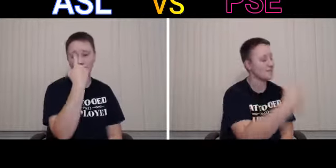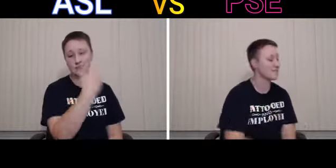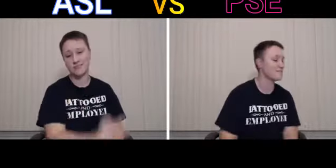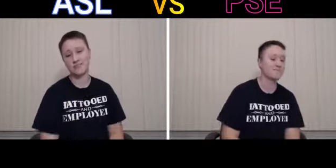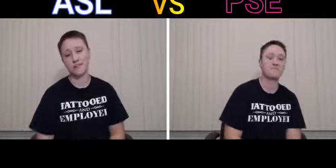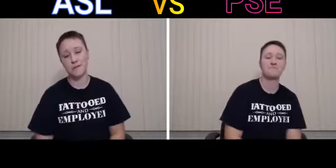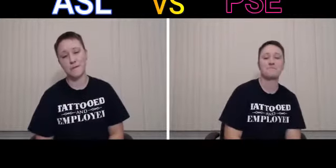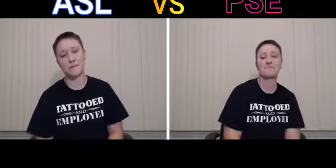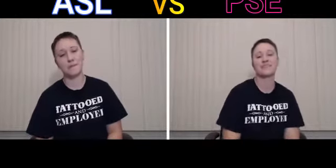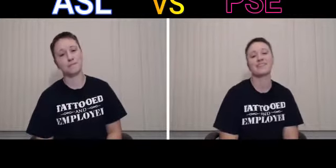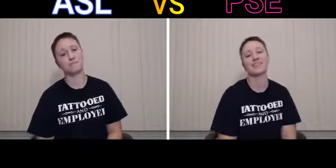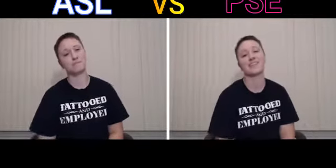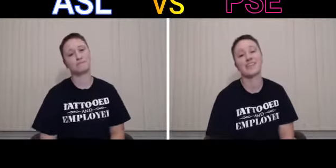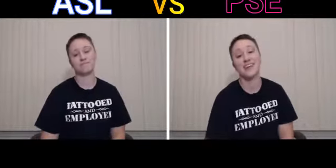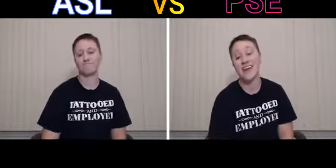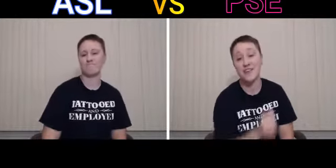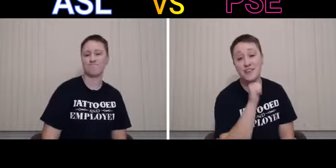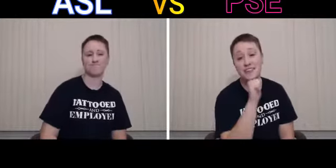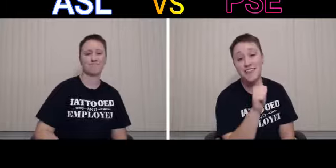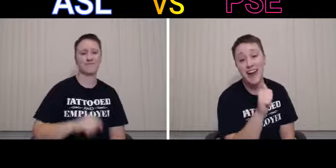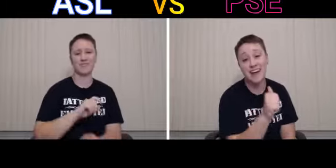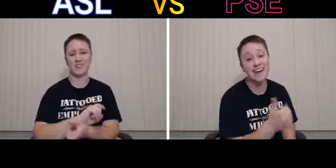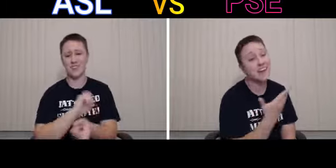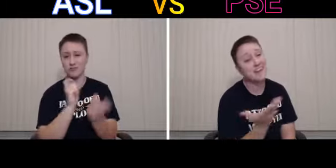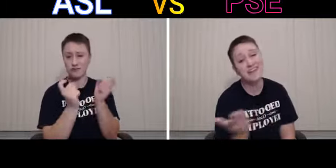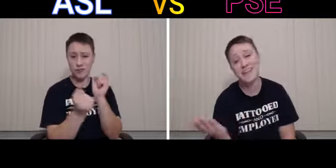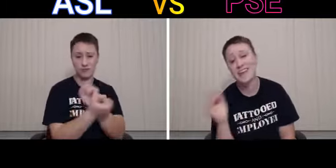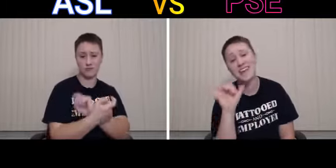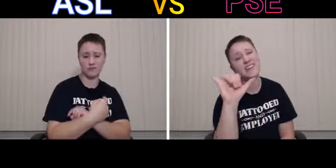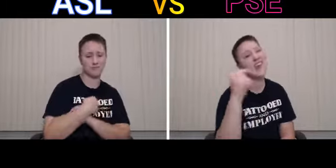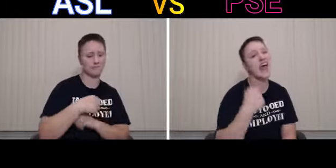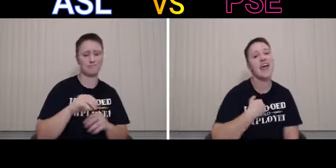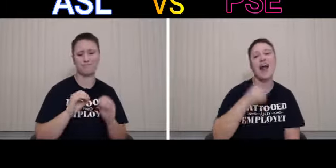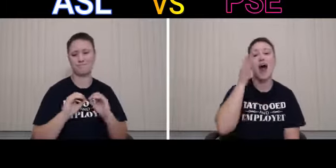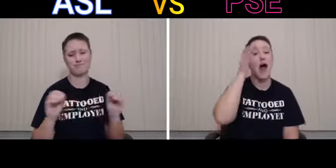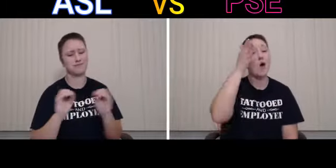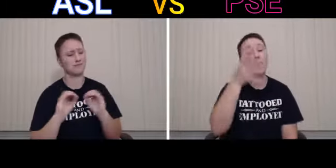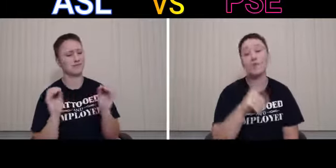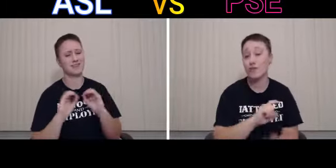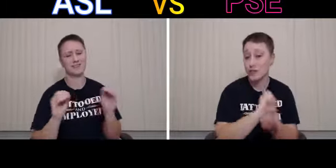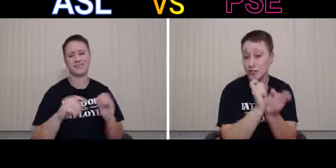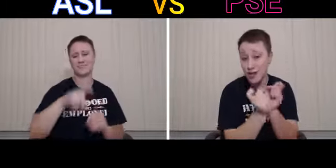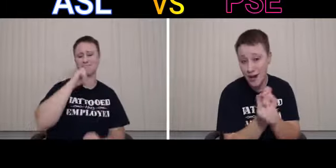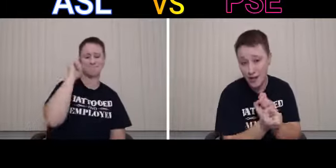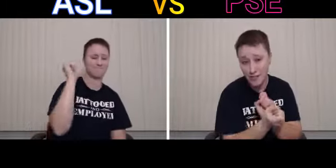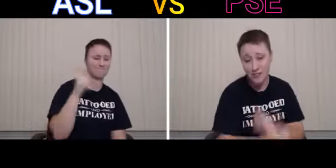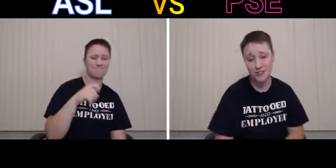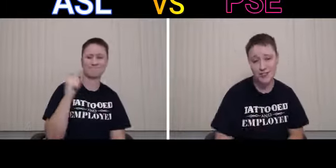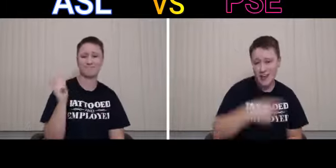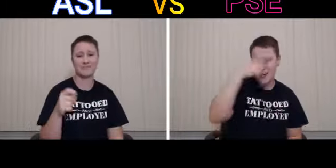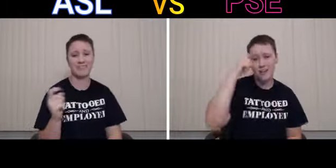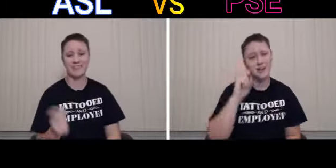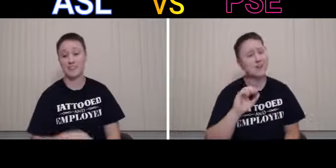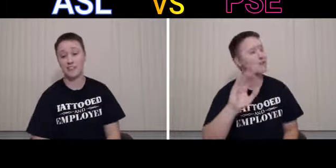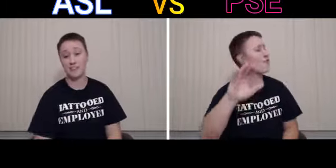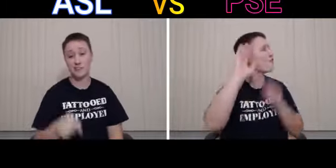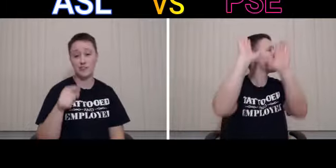There's another thing that I would change Cause you're